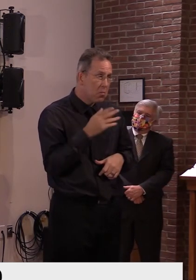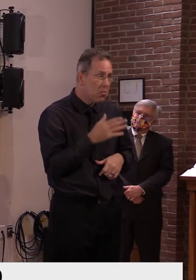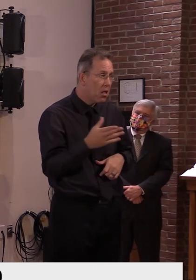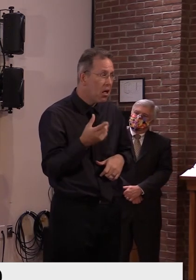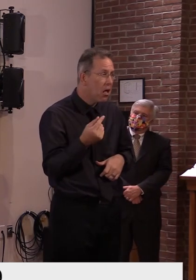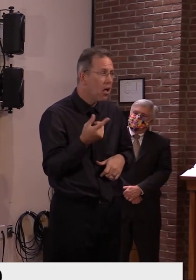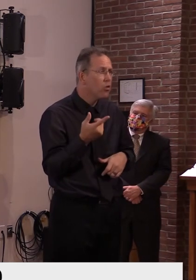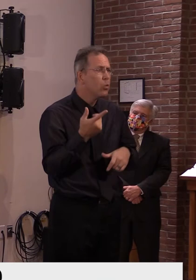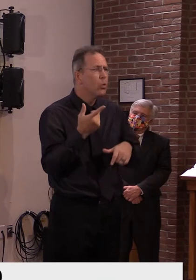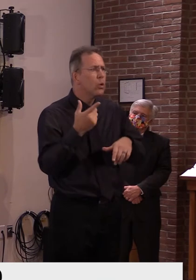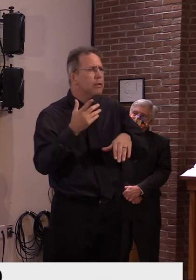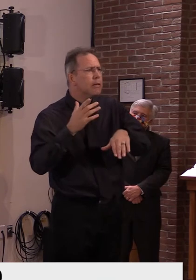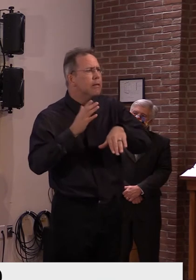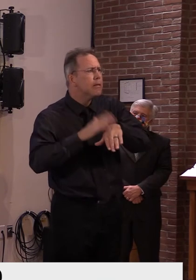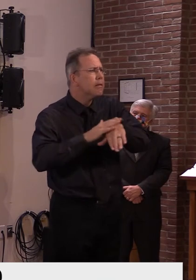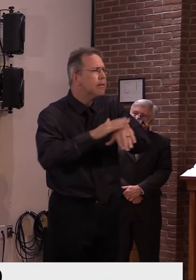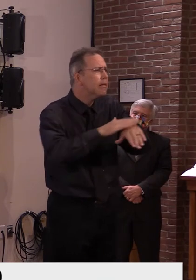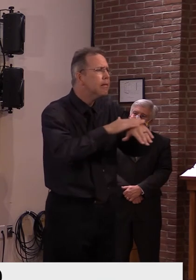compliance?